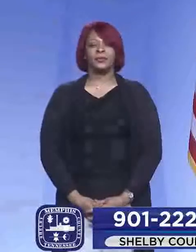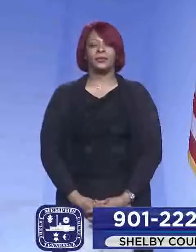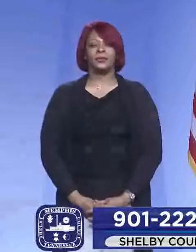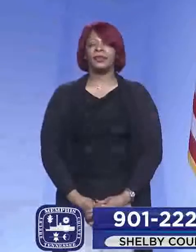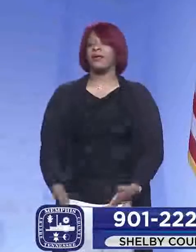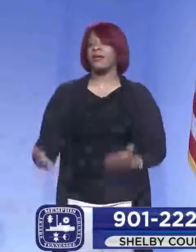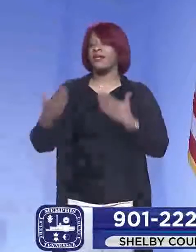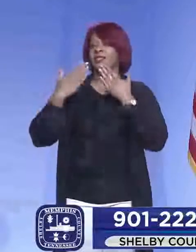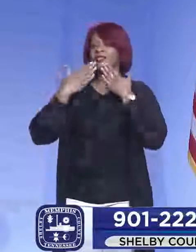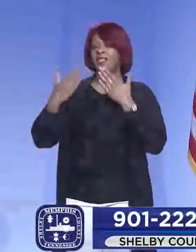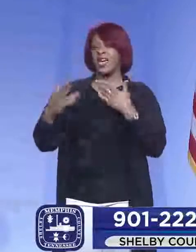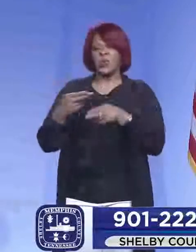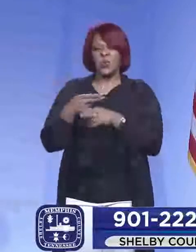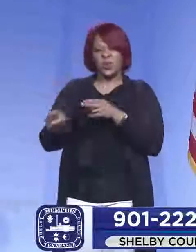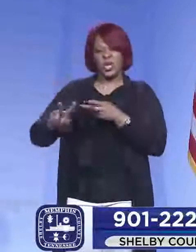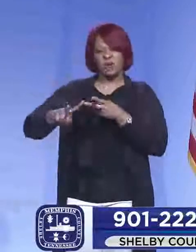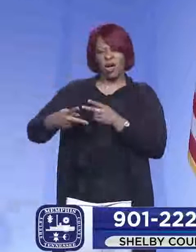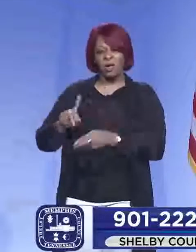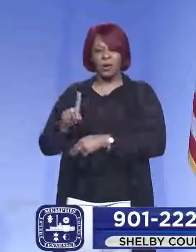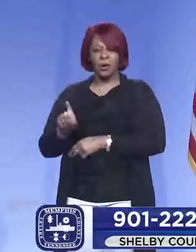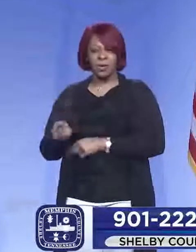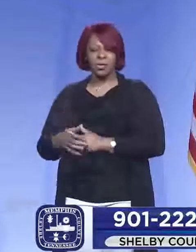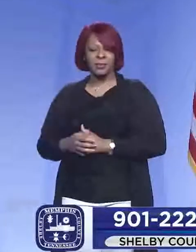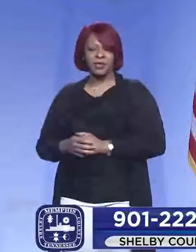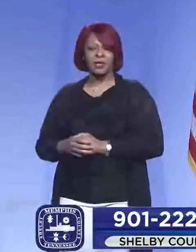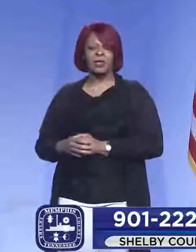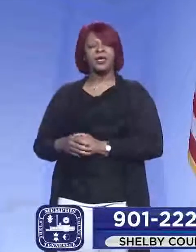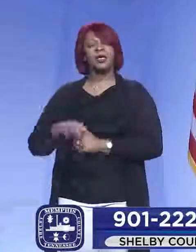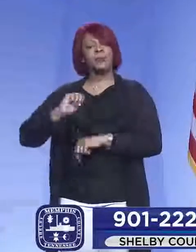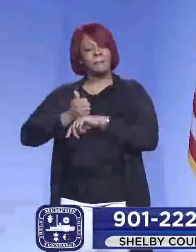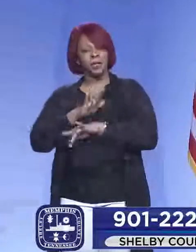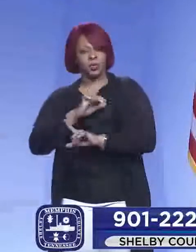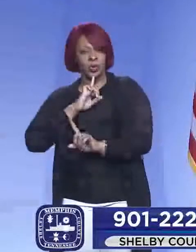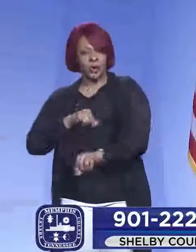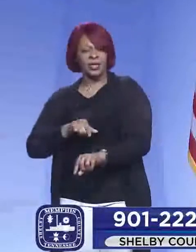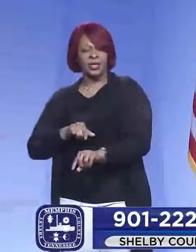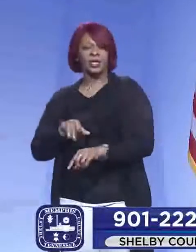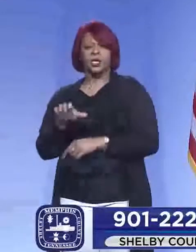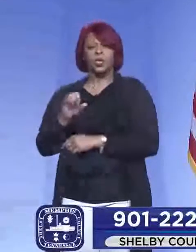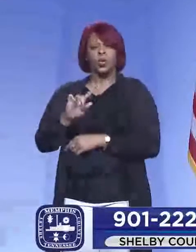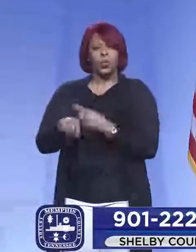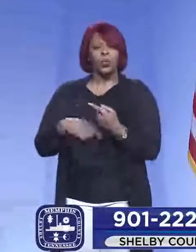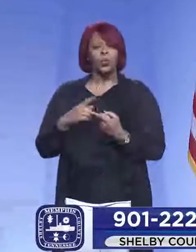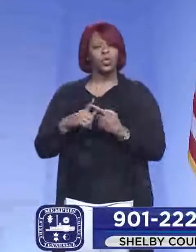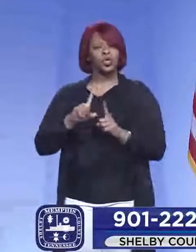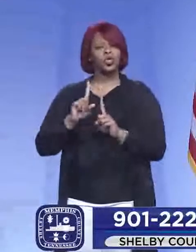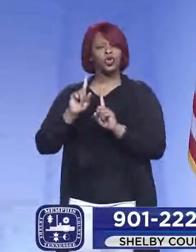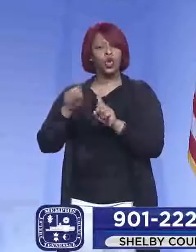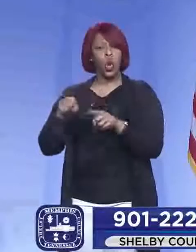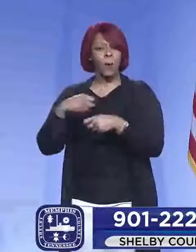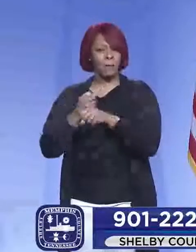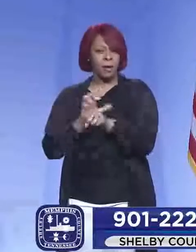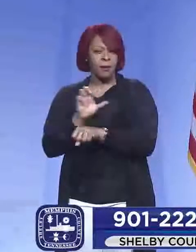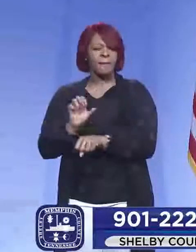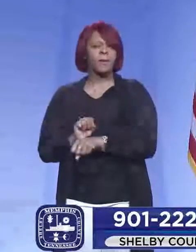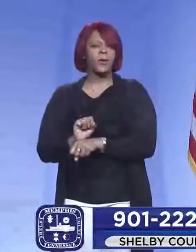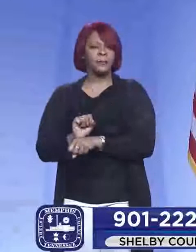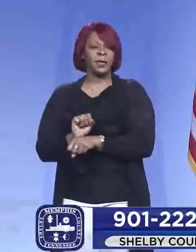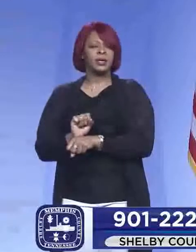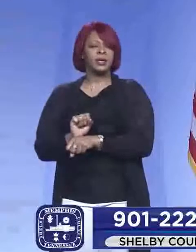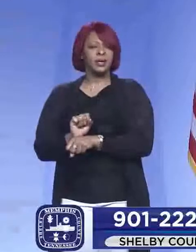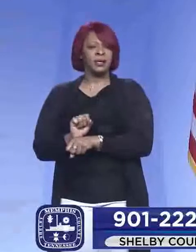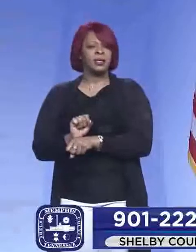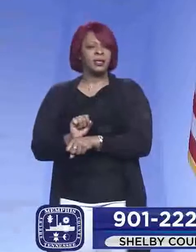Thank you, and I just have a quick follow-up, um, based on your answer. Uh, so when you go and make an appointment, um,